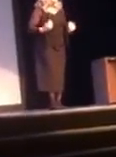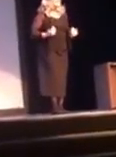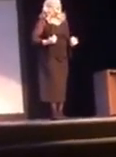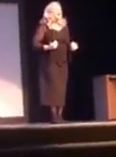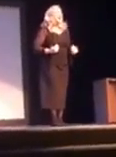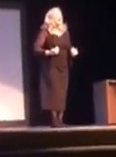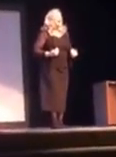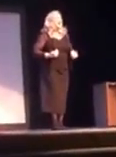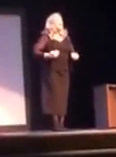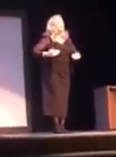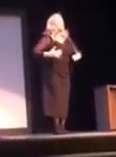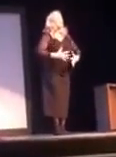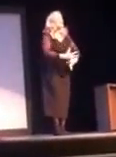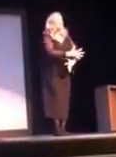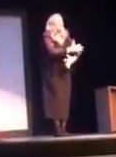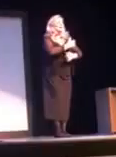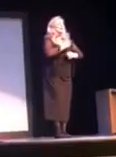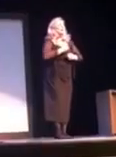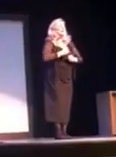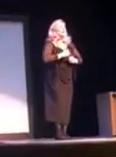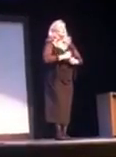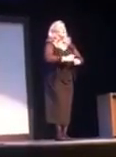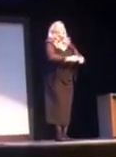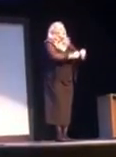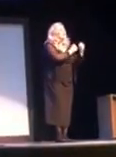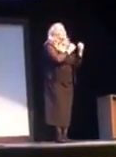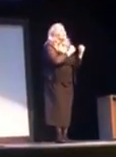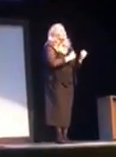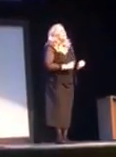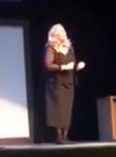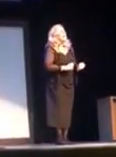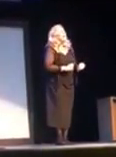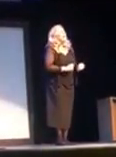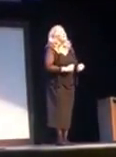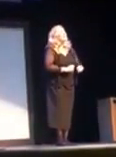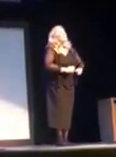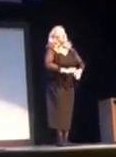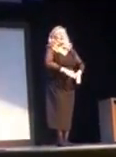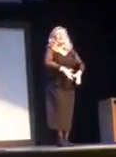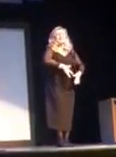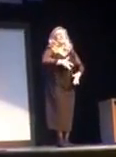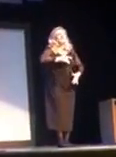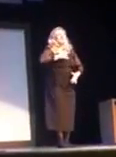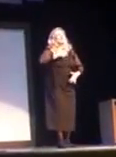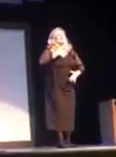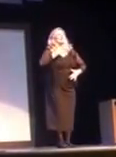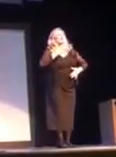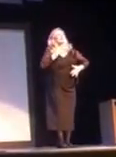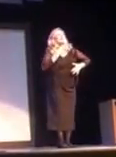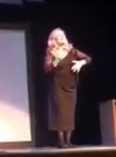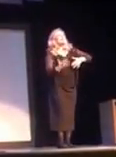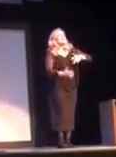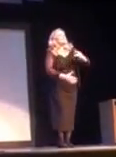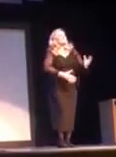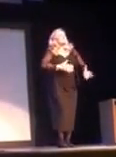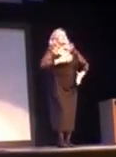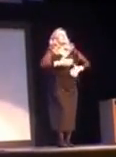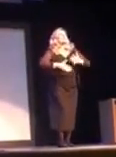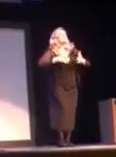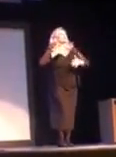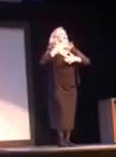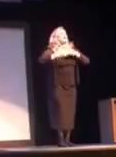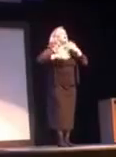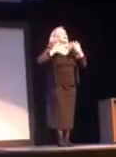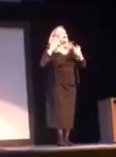now we see his strength and feel the